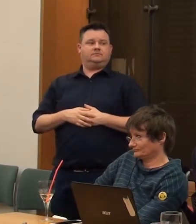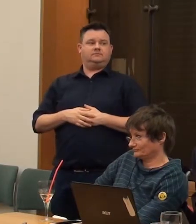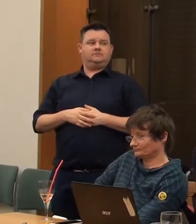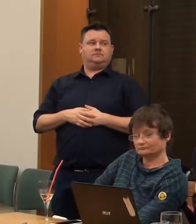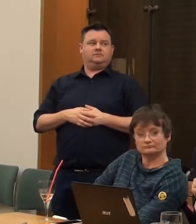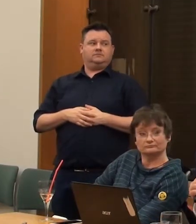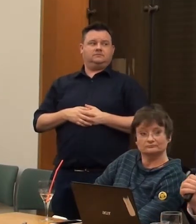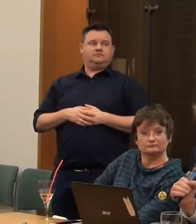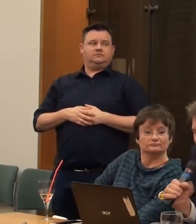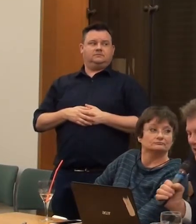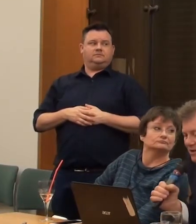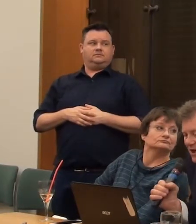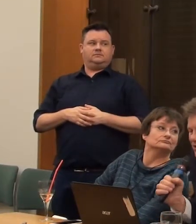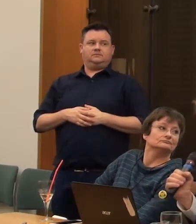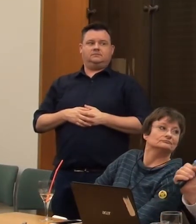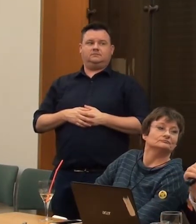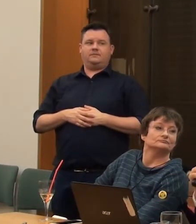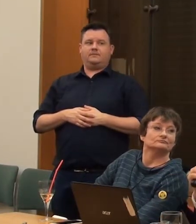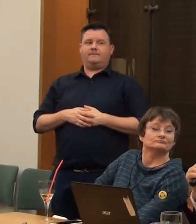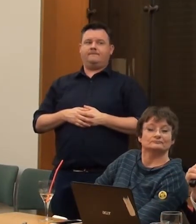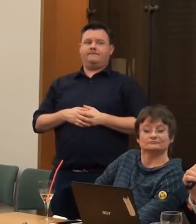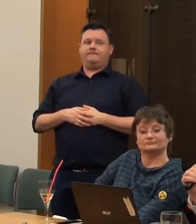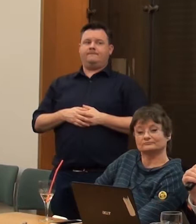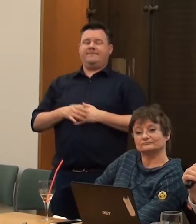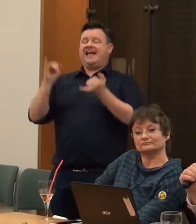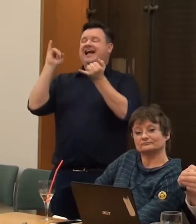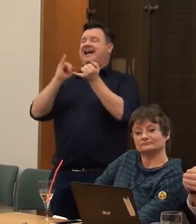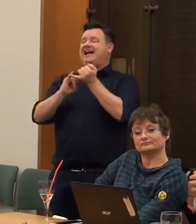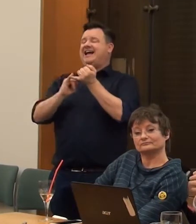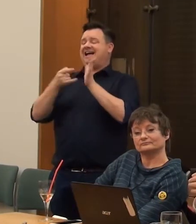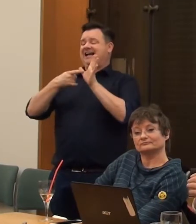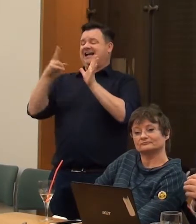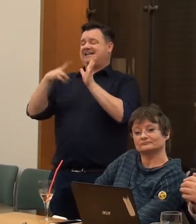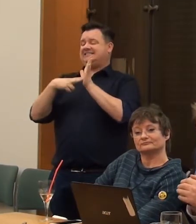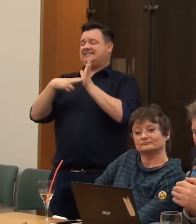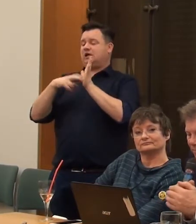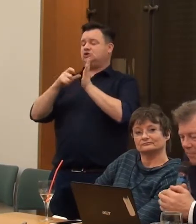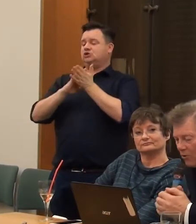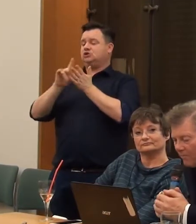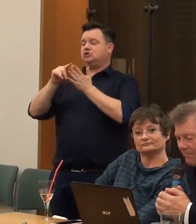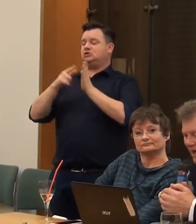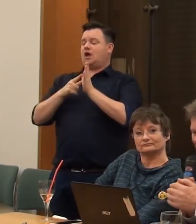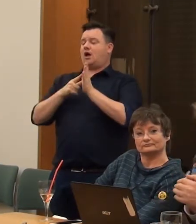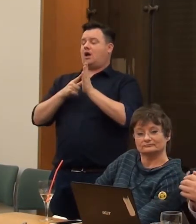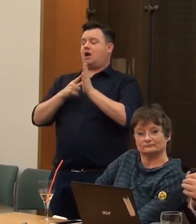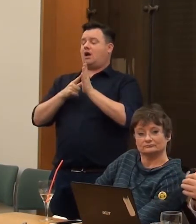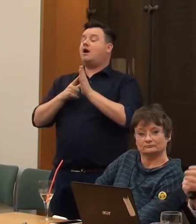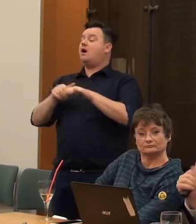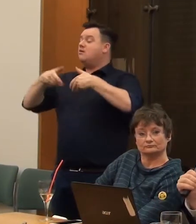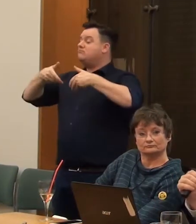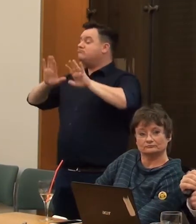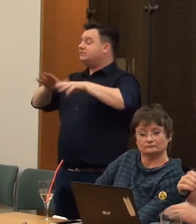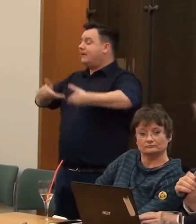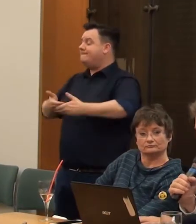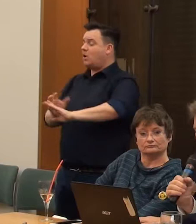okay, all right. Sanchita Islam, also a British-born Bangladeshi heritage,